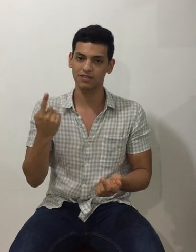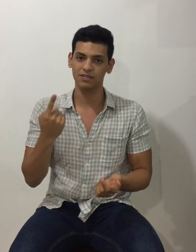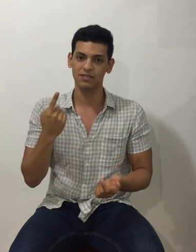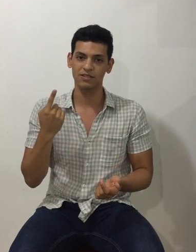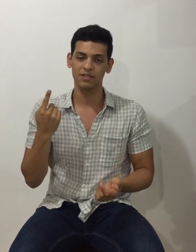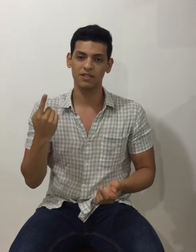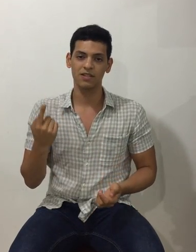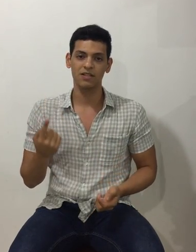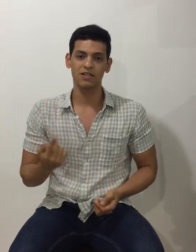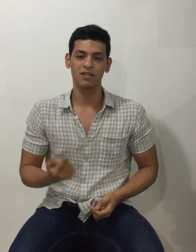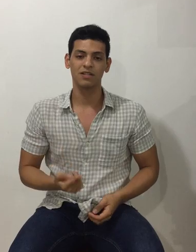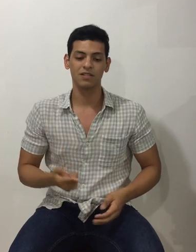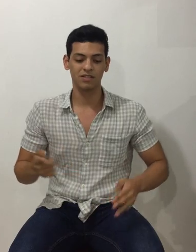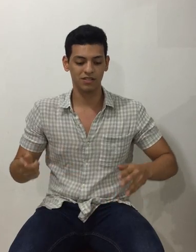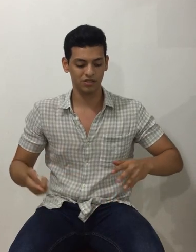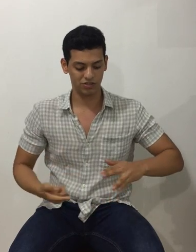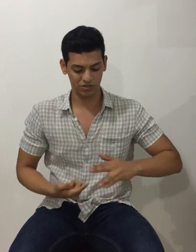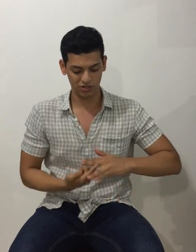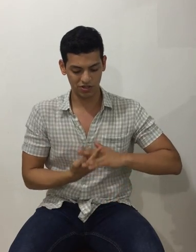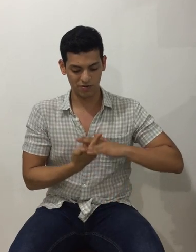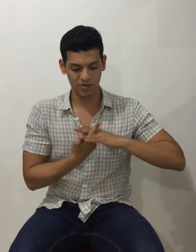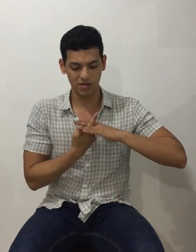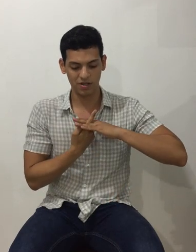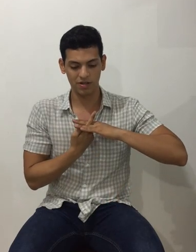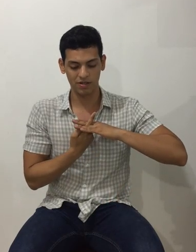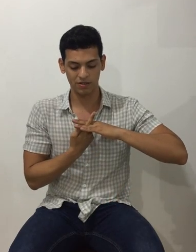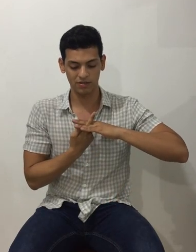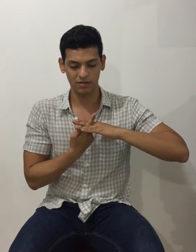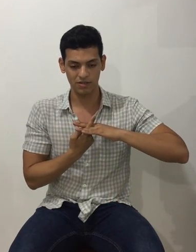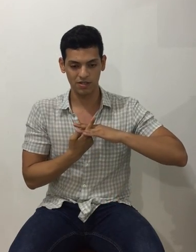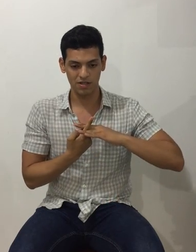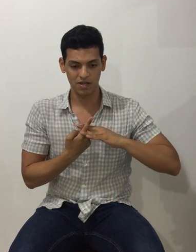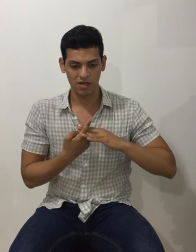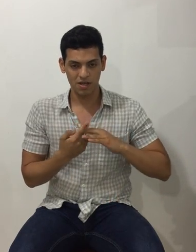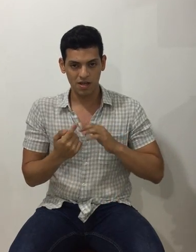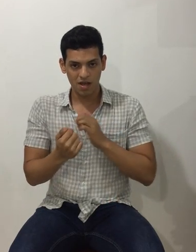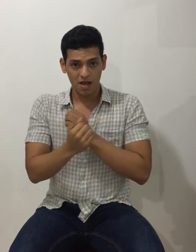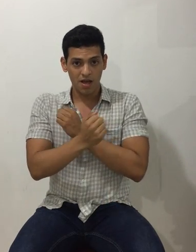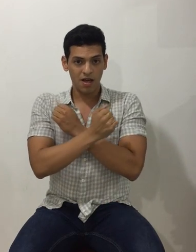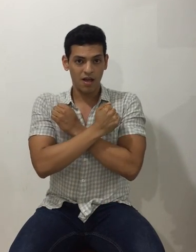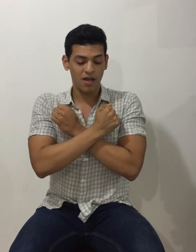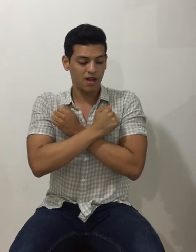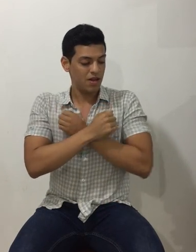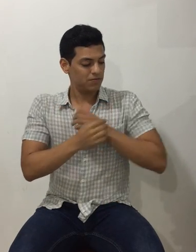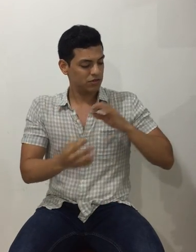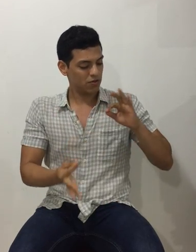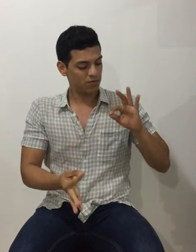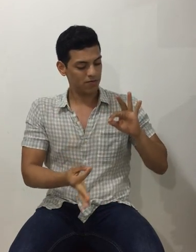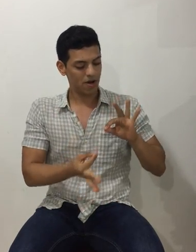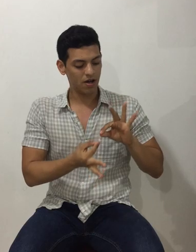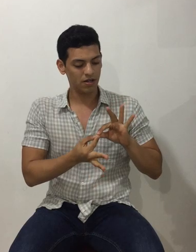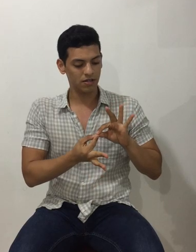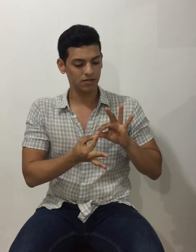Then she appeared, a love so fine,